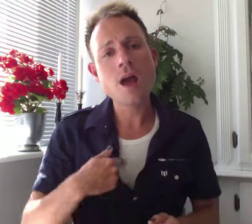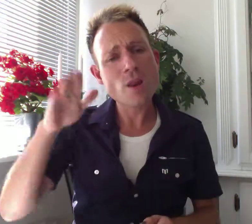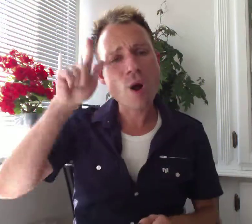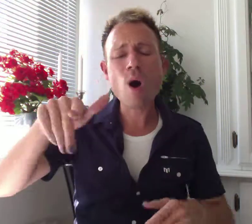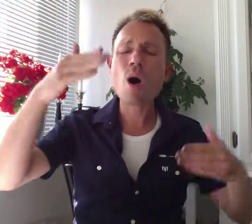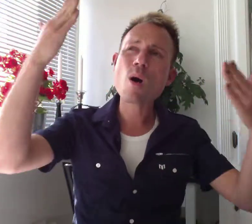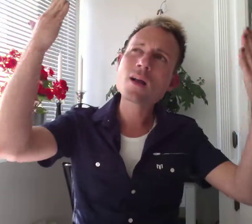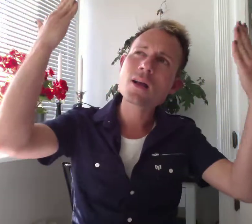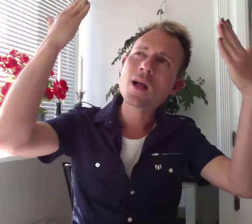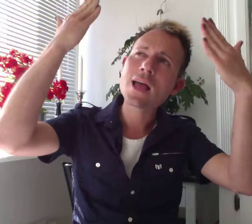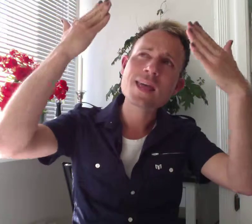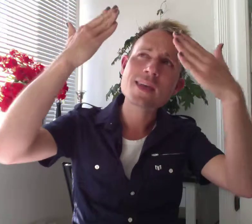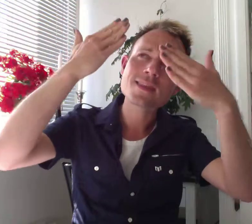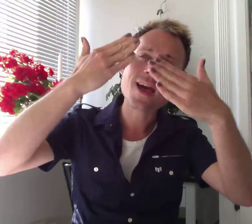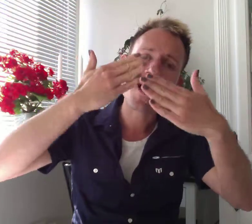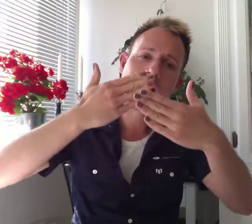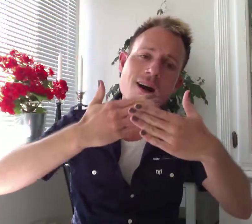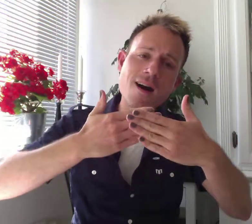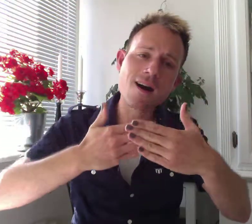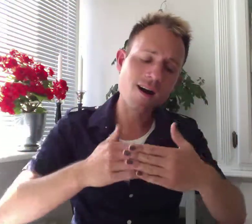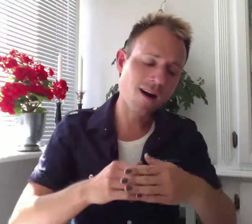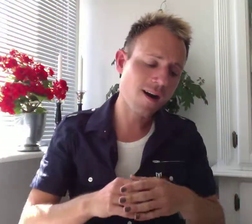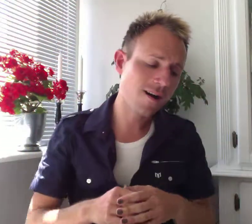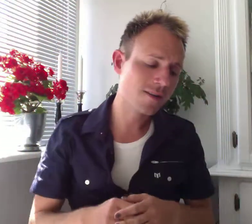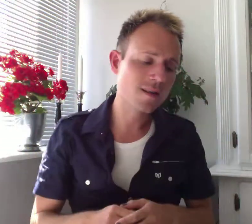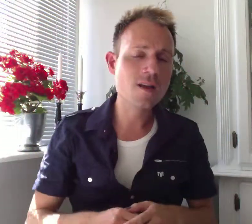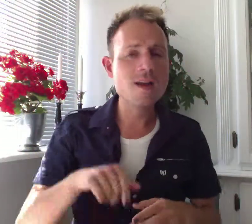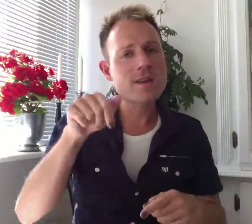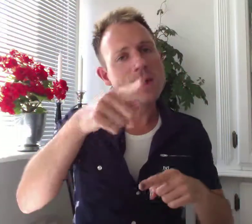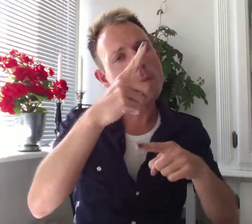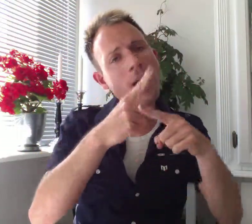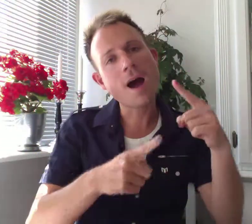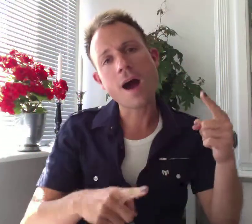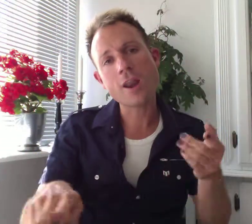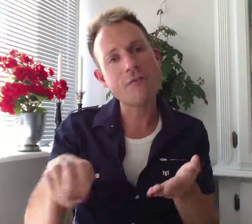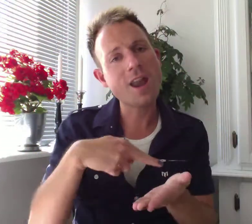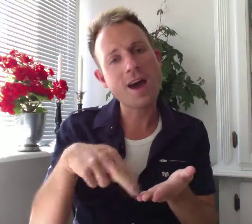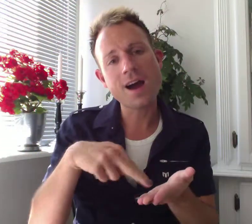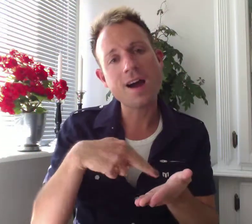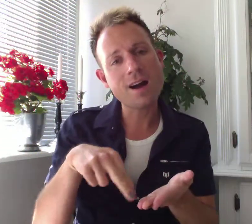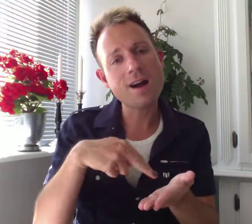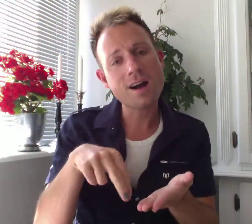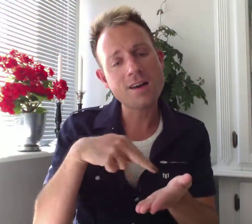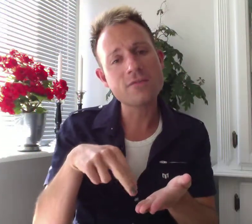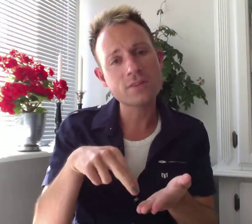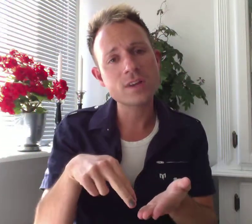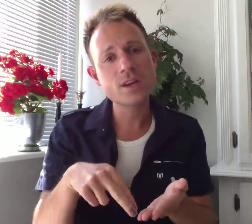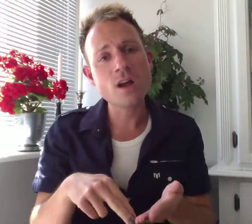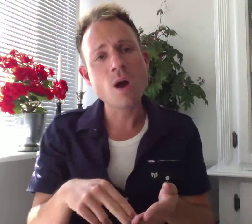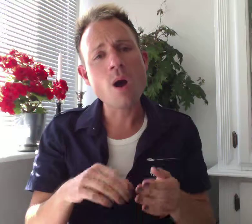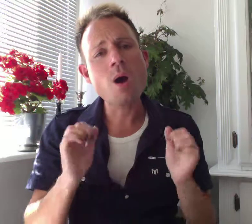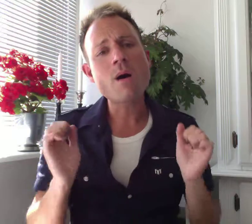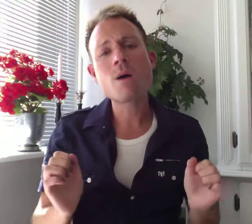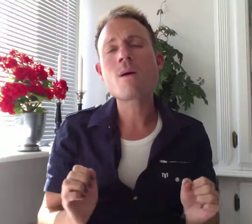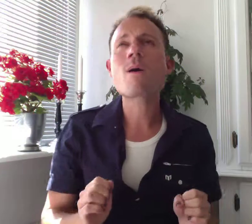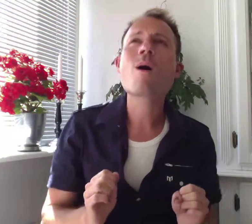know it's dark, this part of life. Oh, it